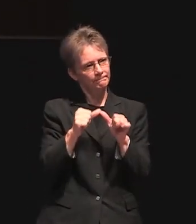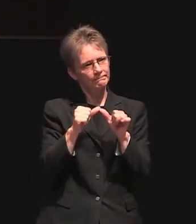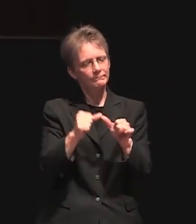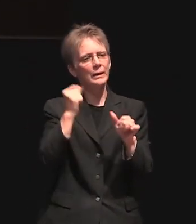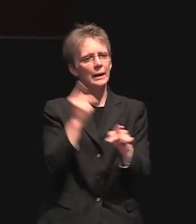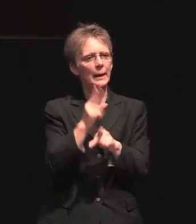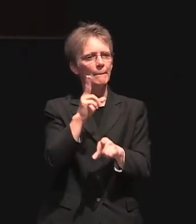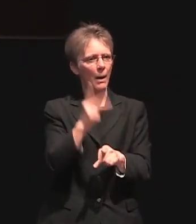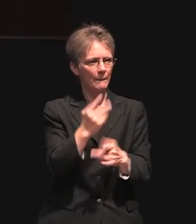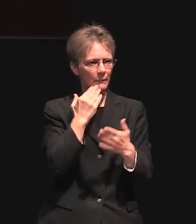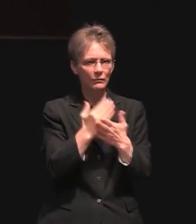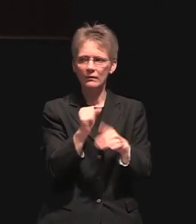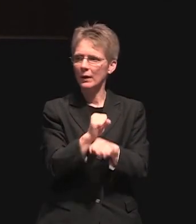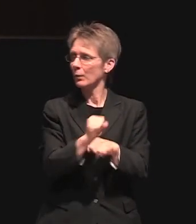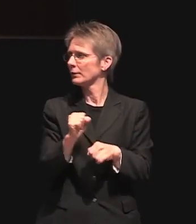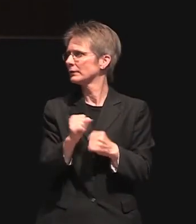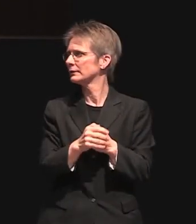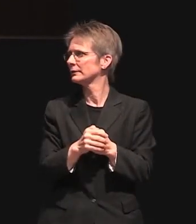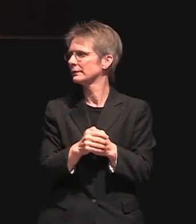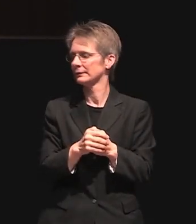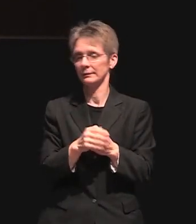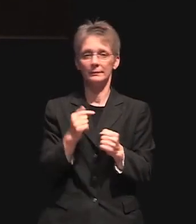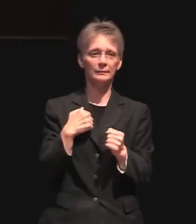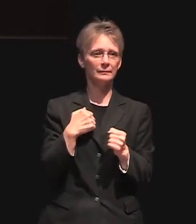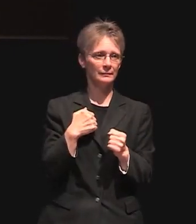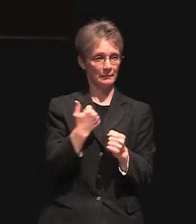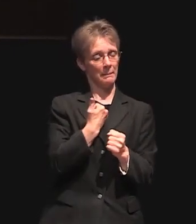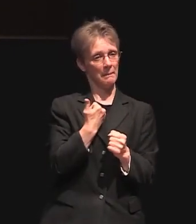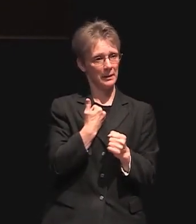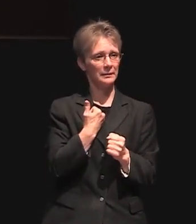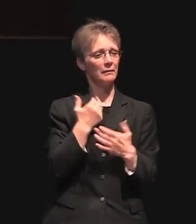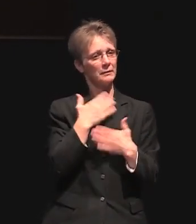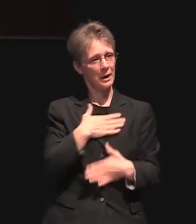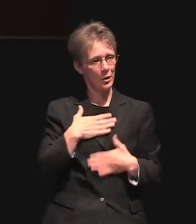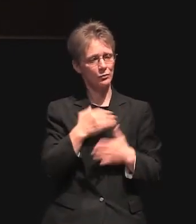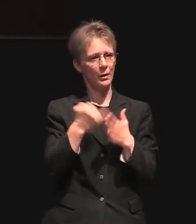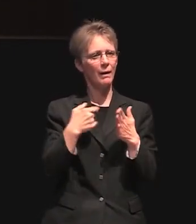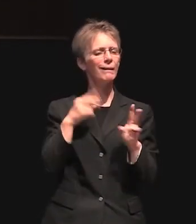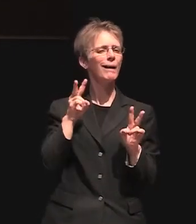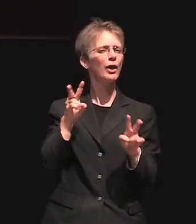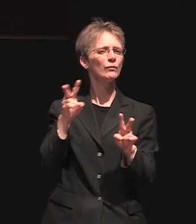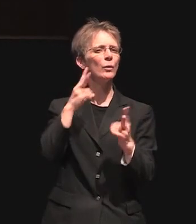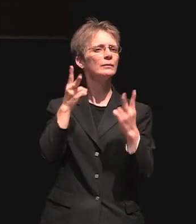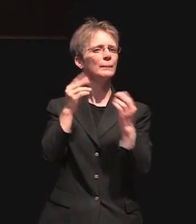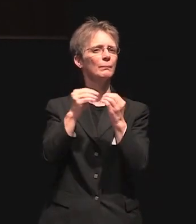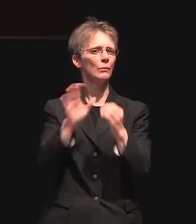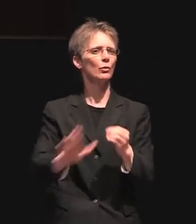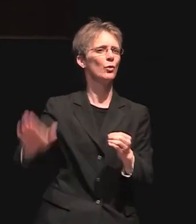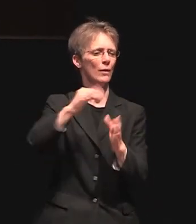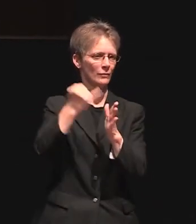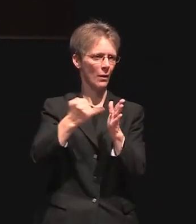and i look forward as a patron of the arts to viewing your work as you continued in your